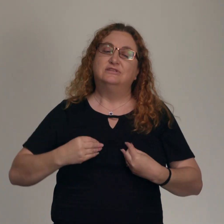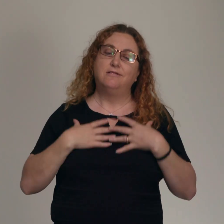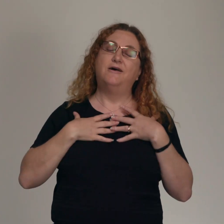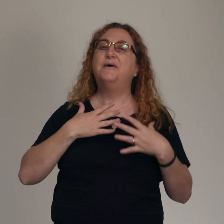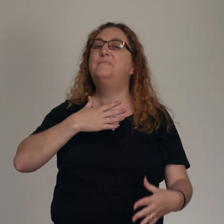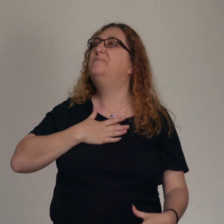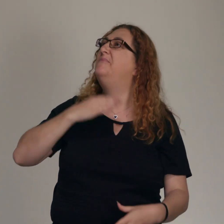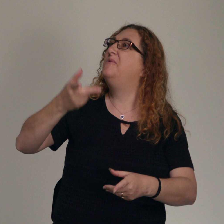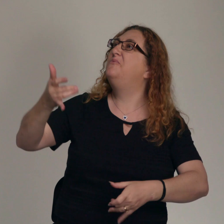reward